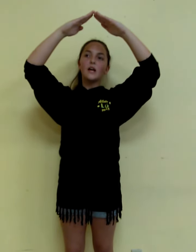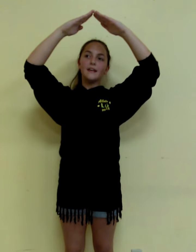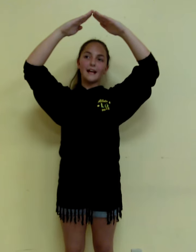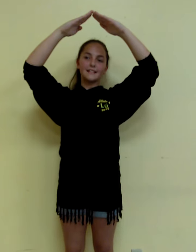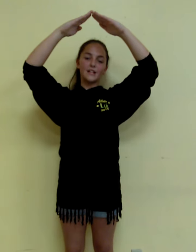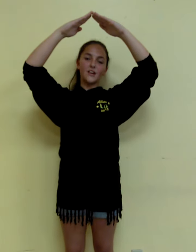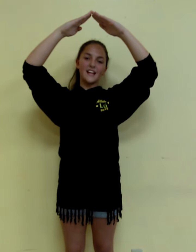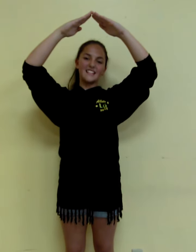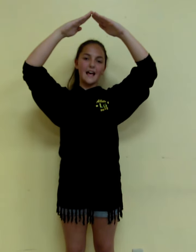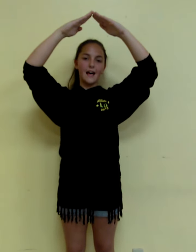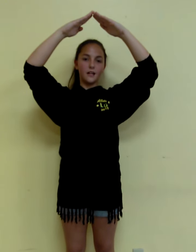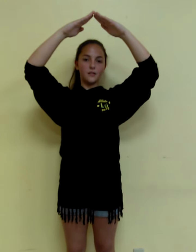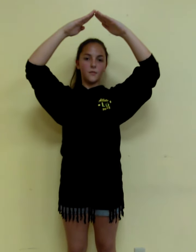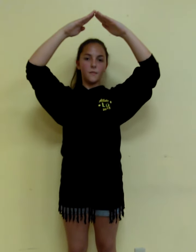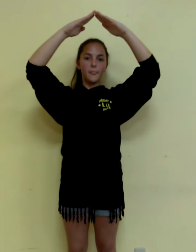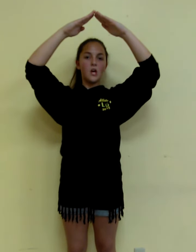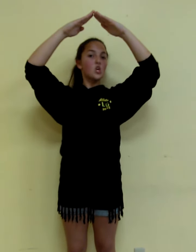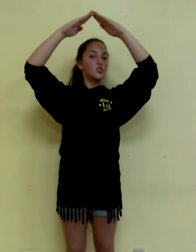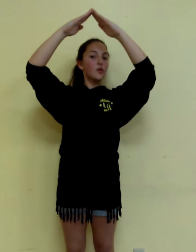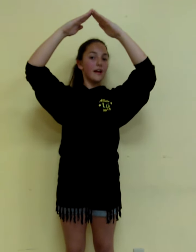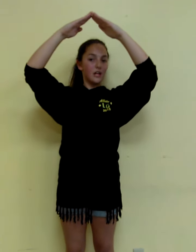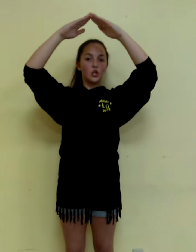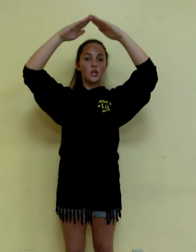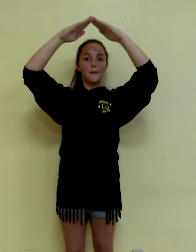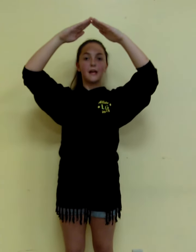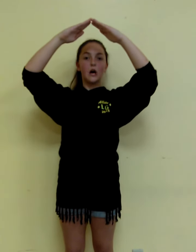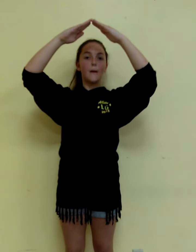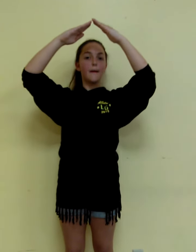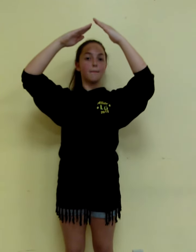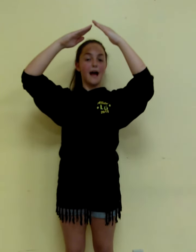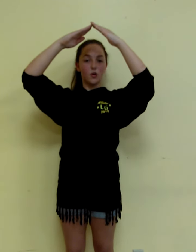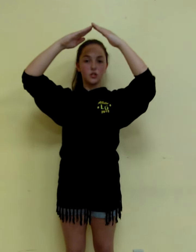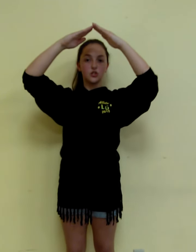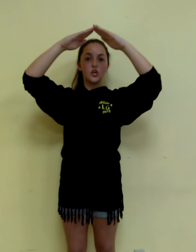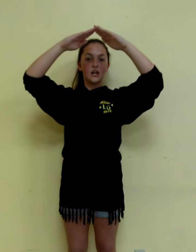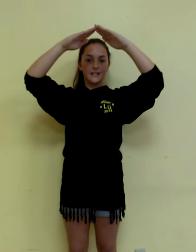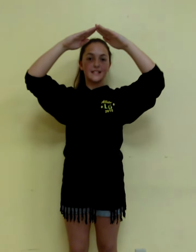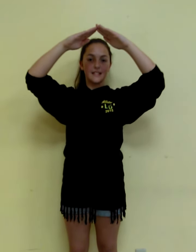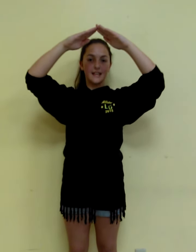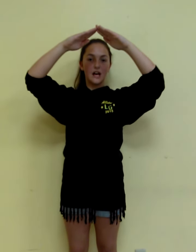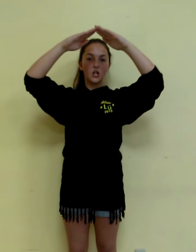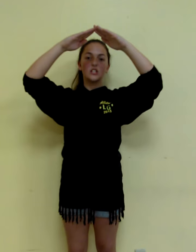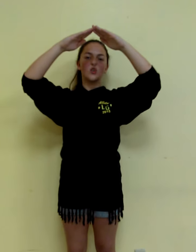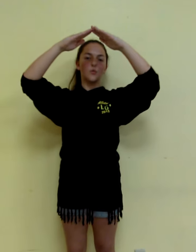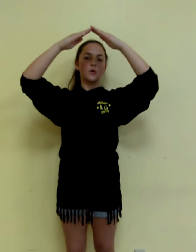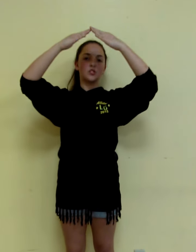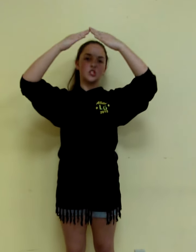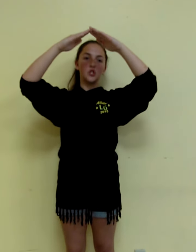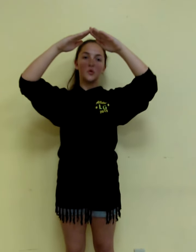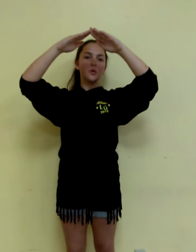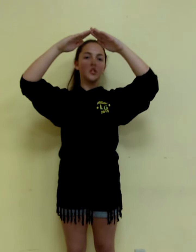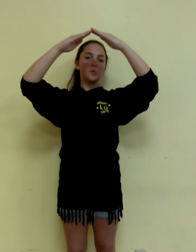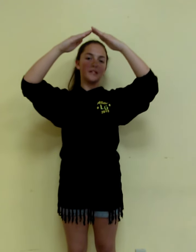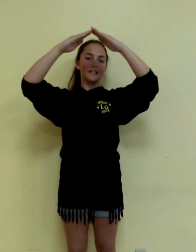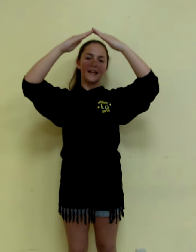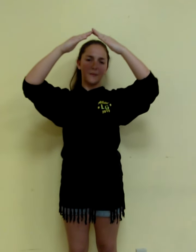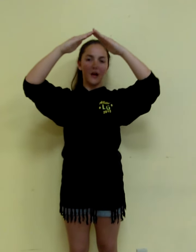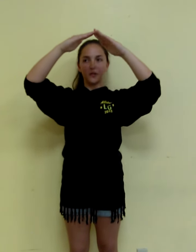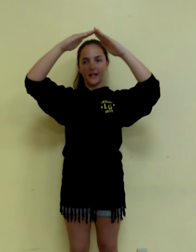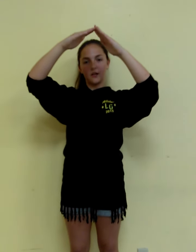Next letter is L. So again, you're going to make it backwards so the audience can see the L, so to you, you would see like a backwards L.